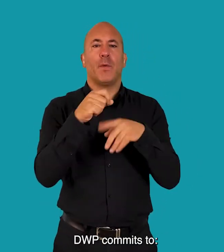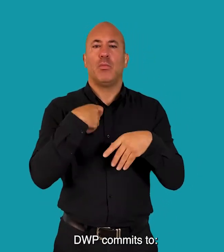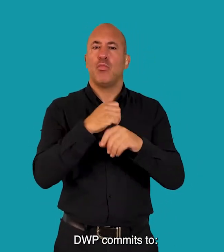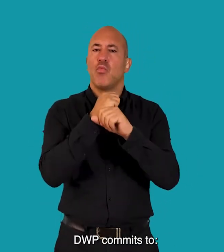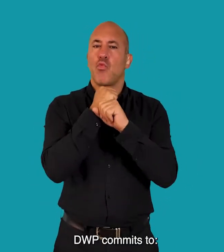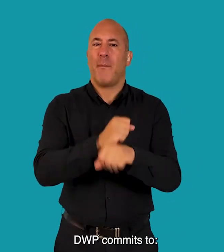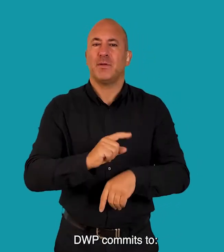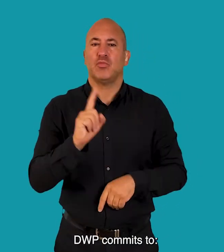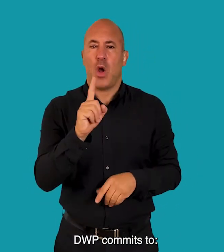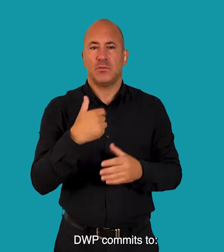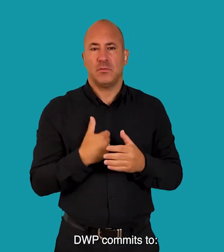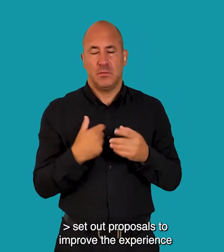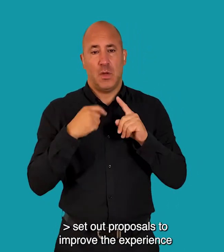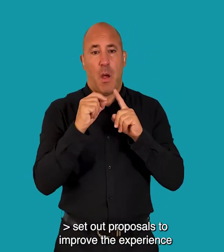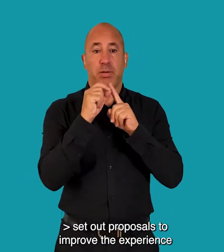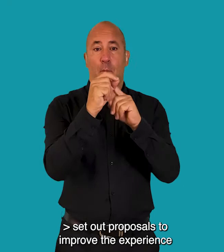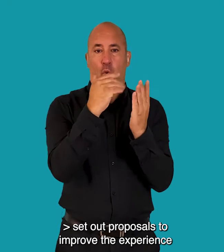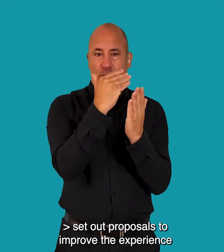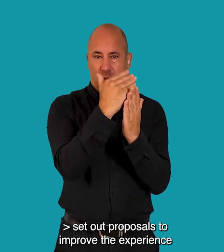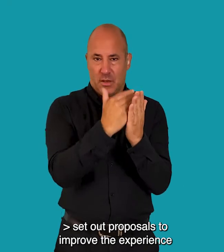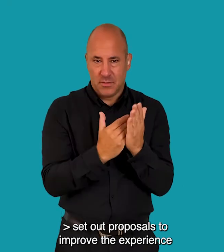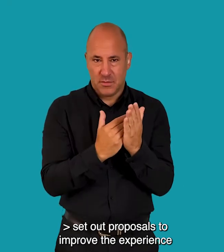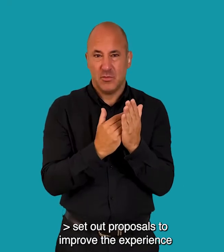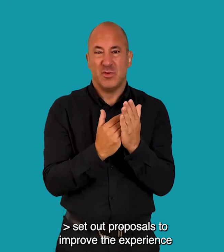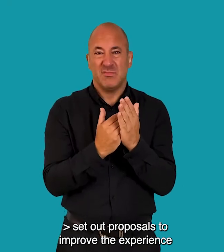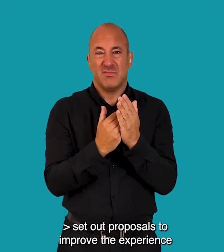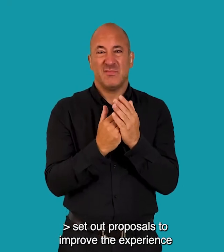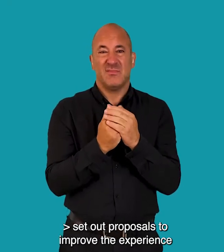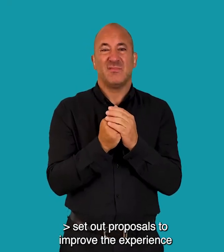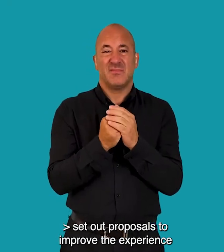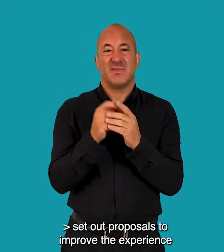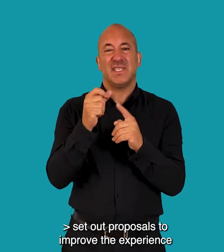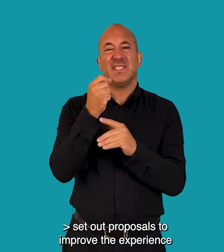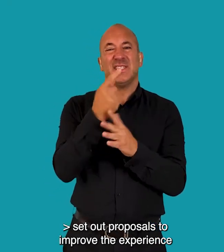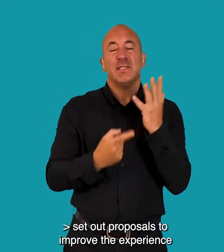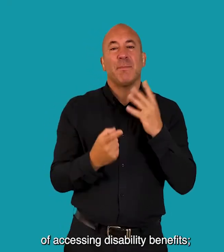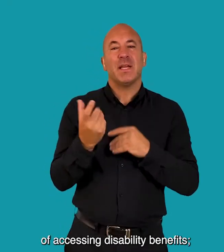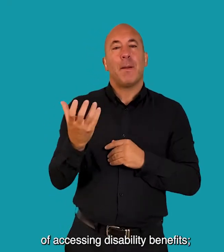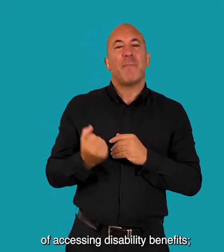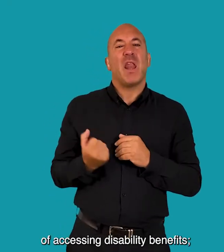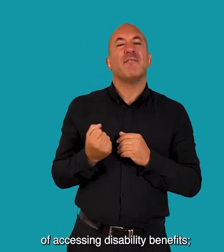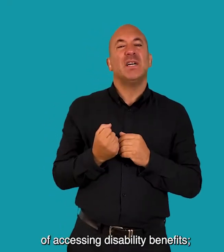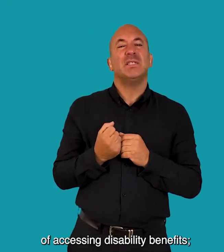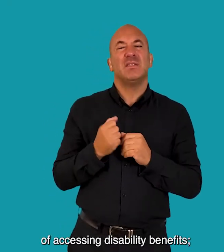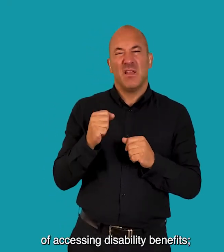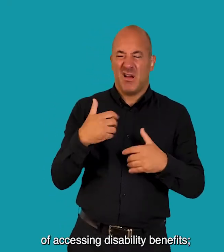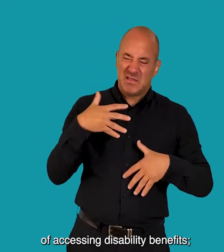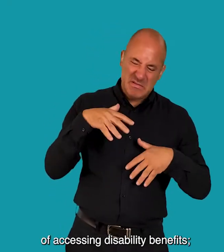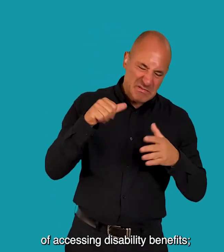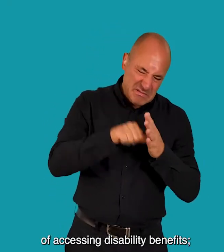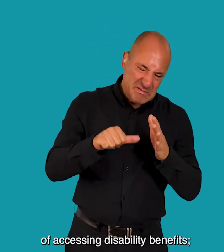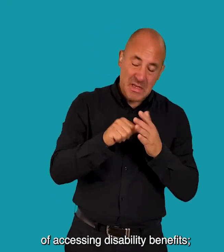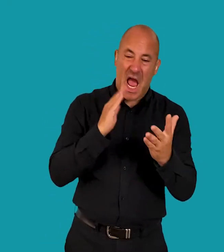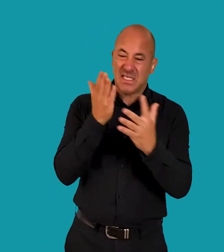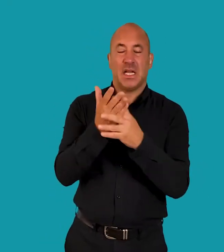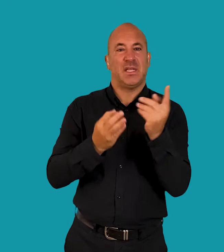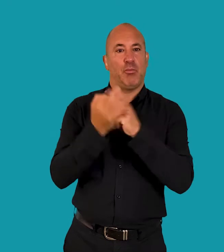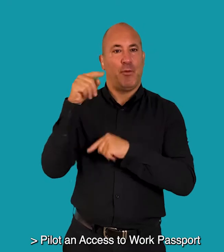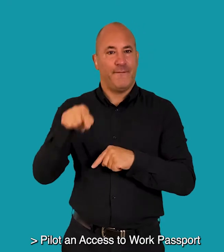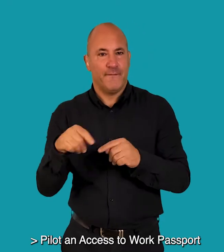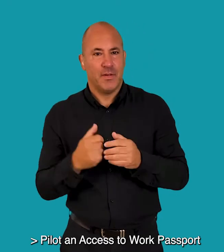DWP commits to Set out proposals to improve the experience of accessing disability benefits